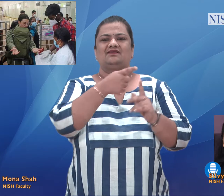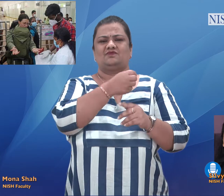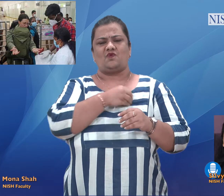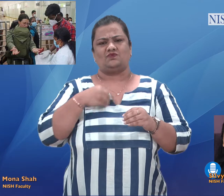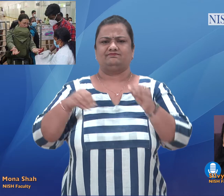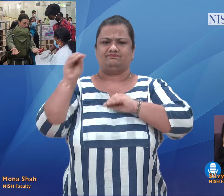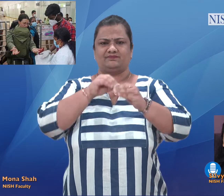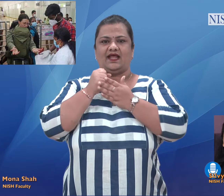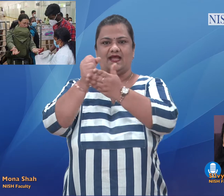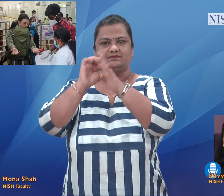travellers.